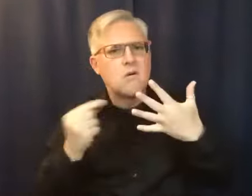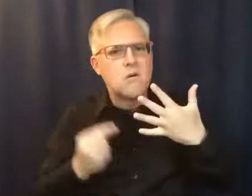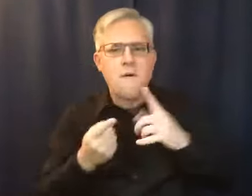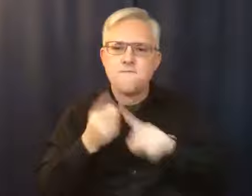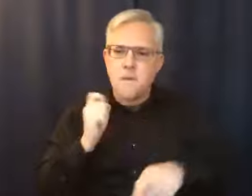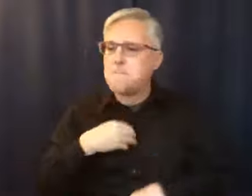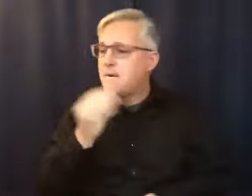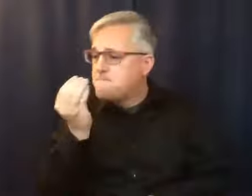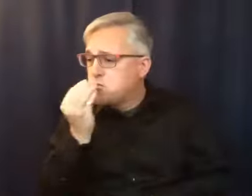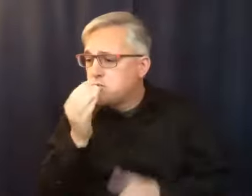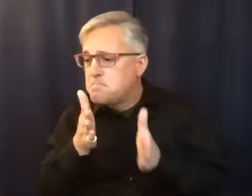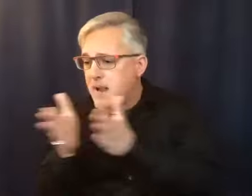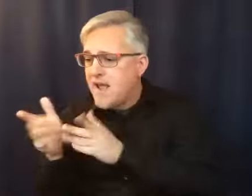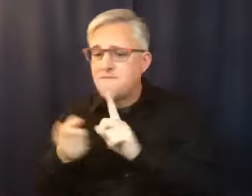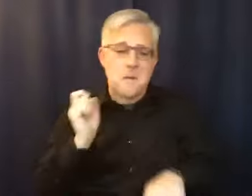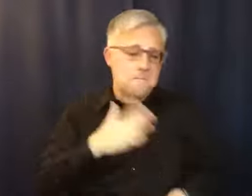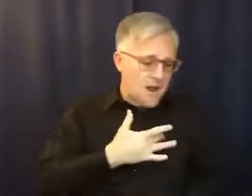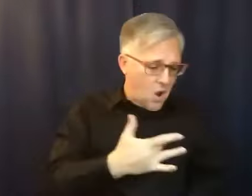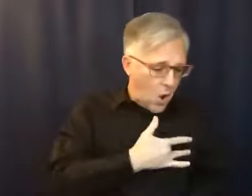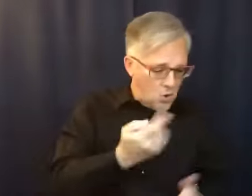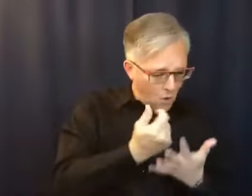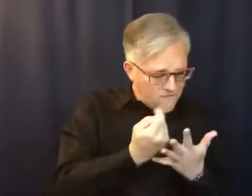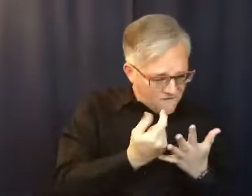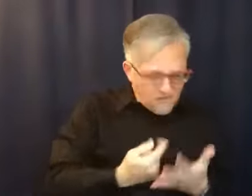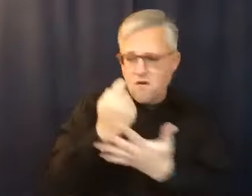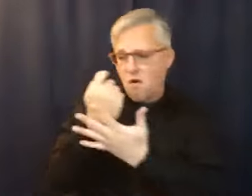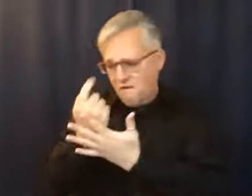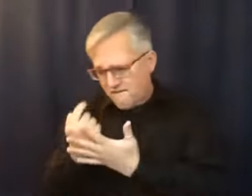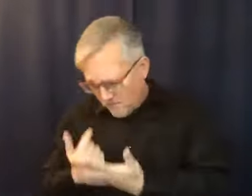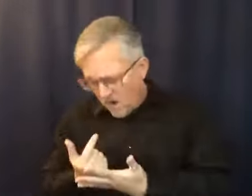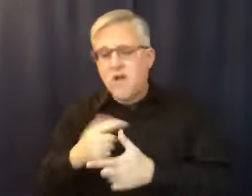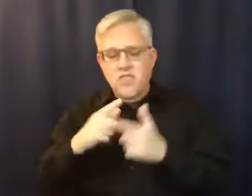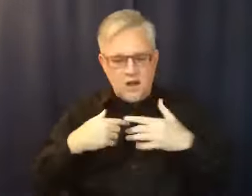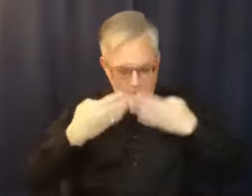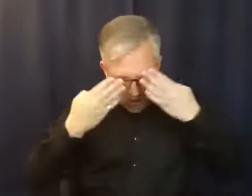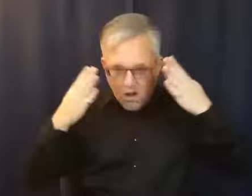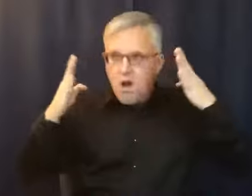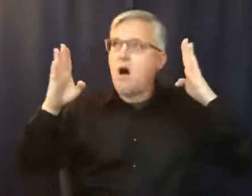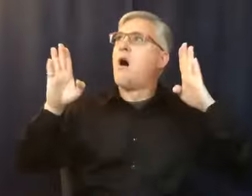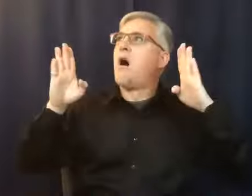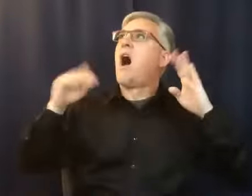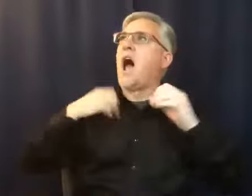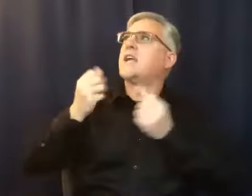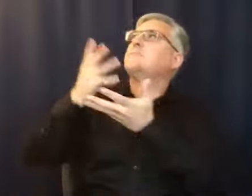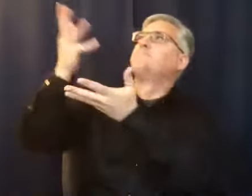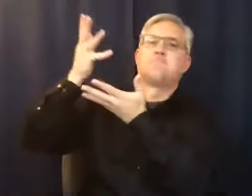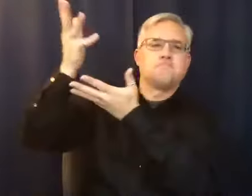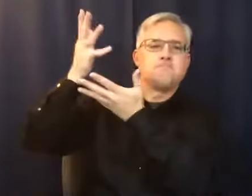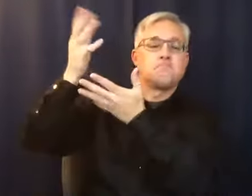so that I can listen to hear what God's saying. If I'm drinking or stuffing myself with food